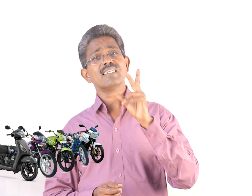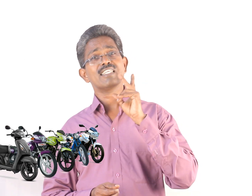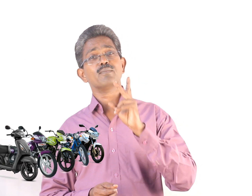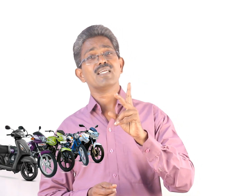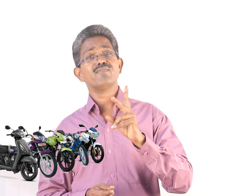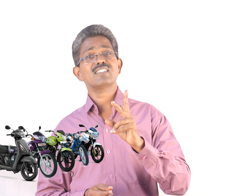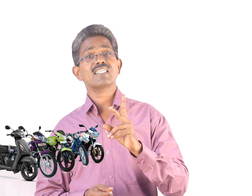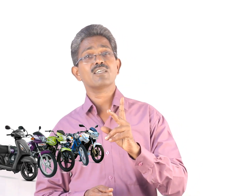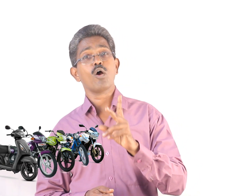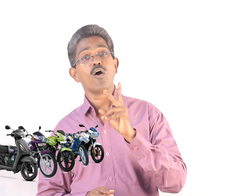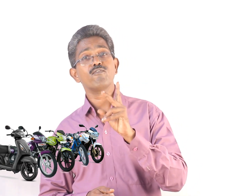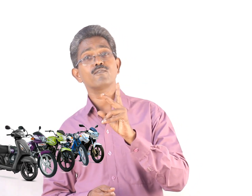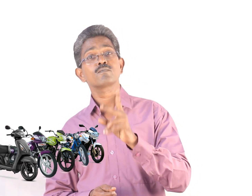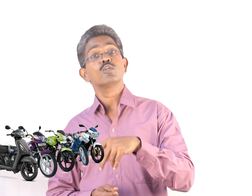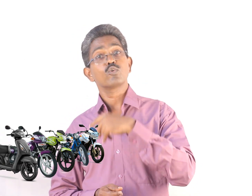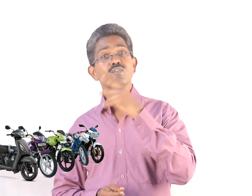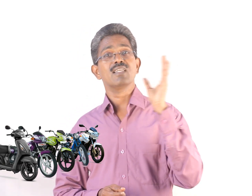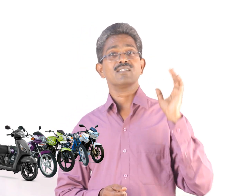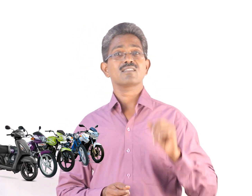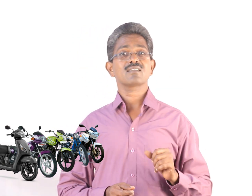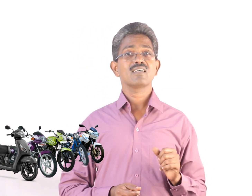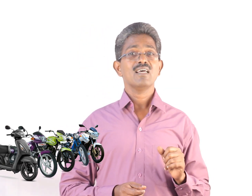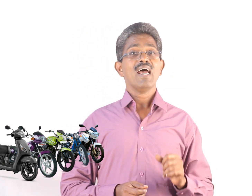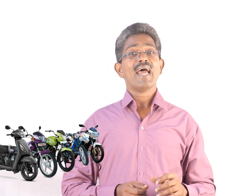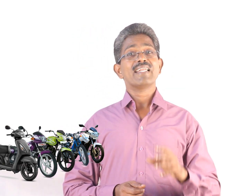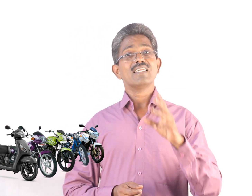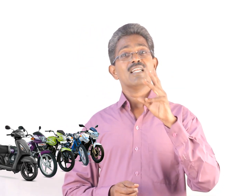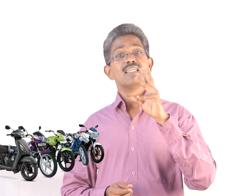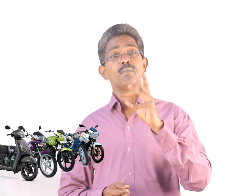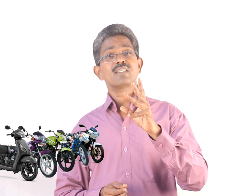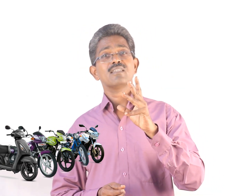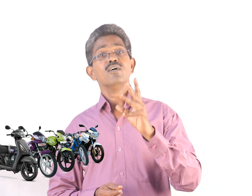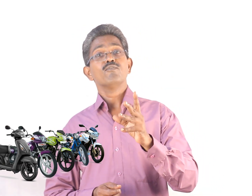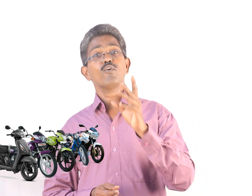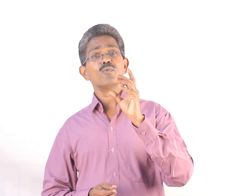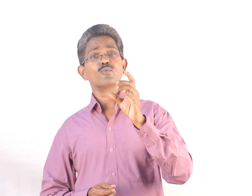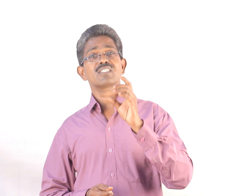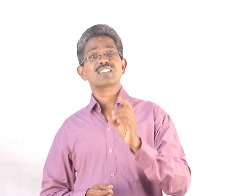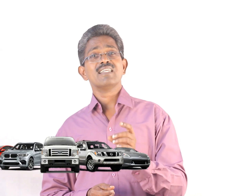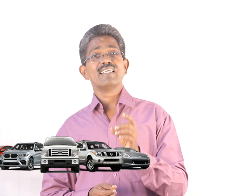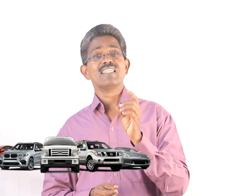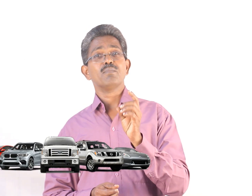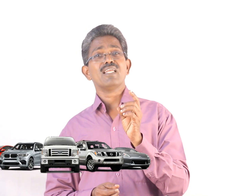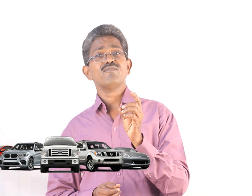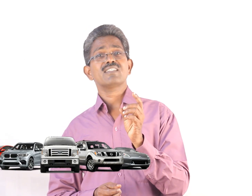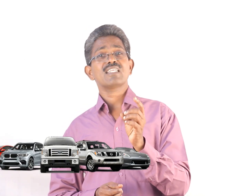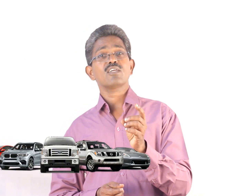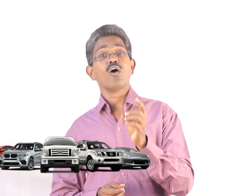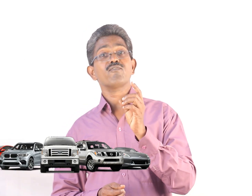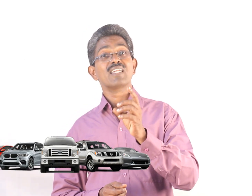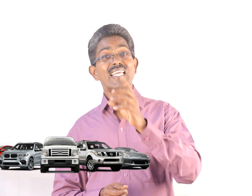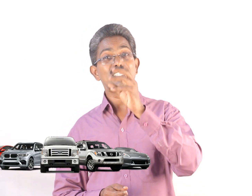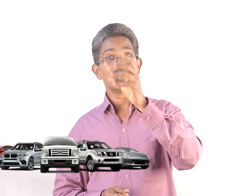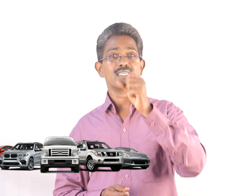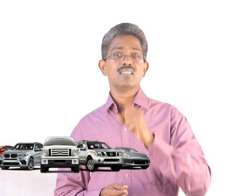in the manufacturing of two wheelers and number four position in the manufacturing of light vehicles.